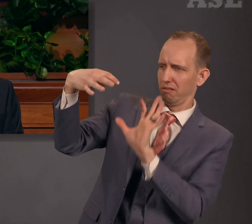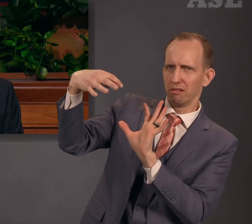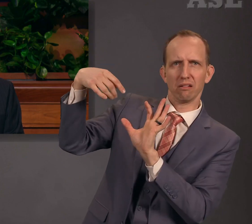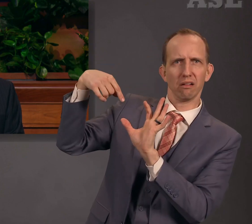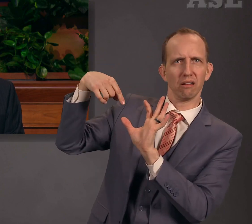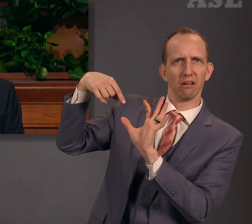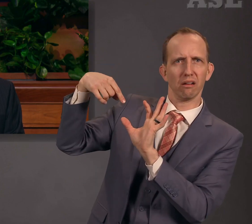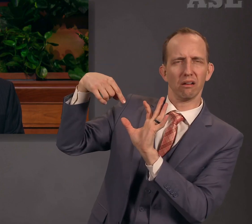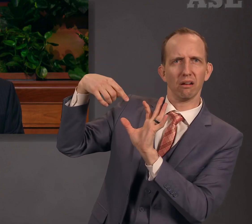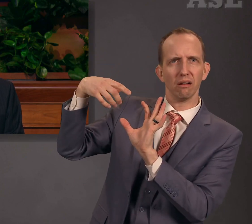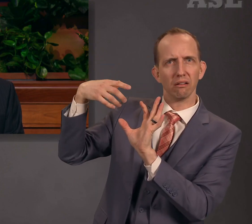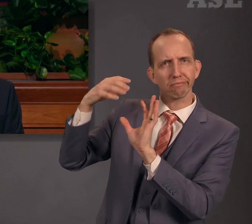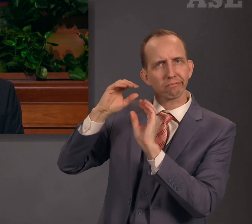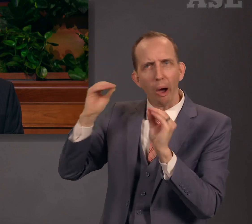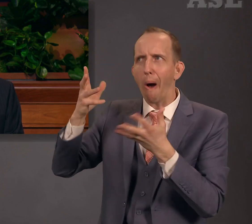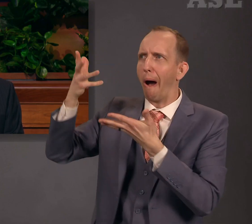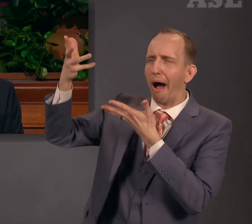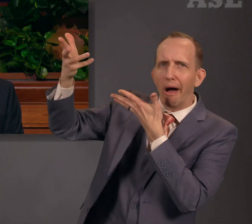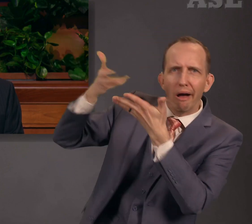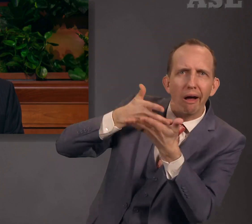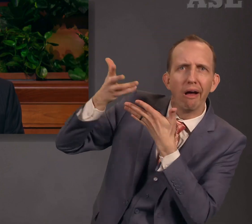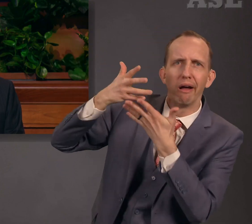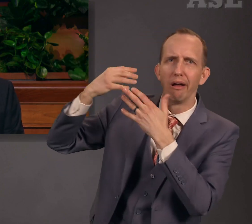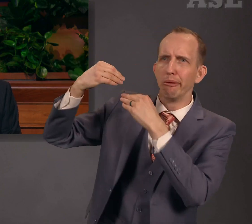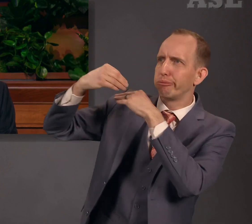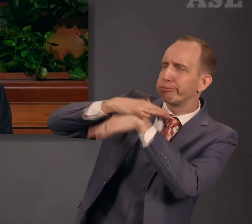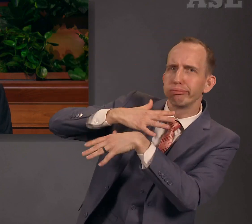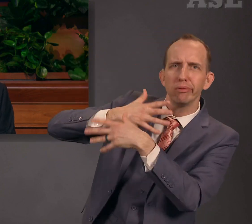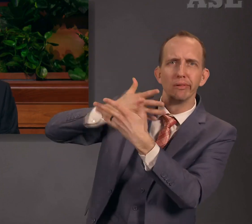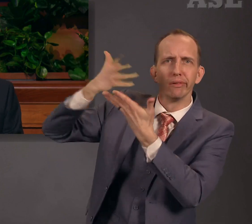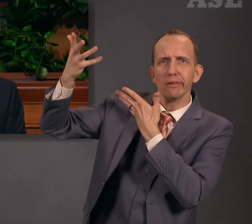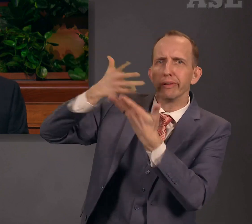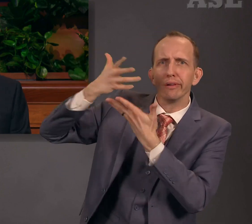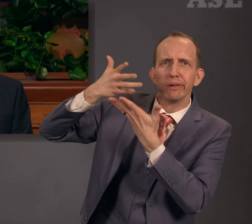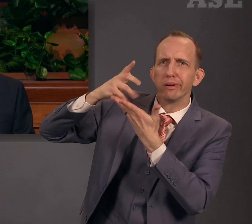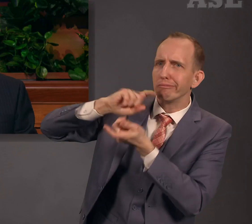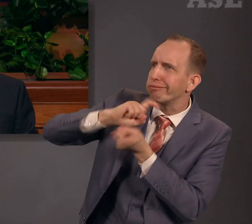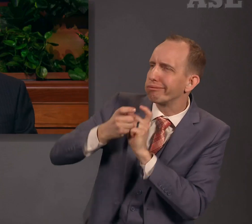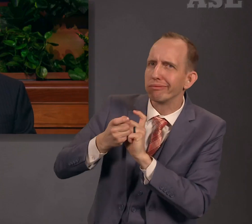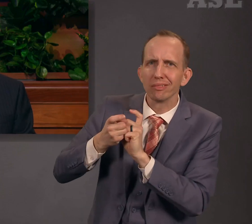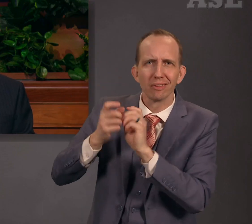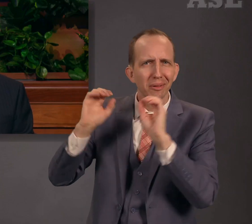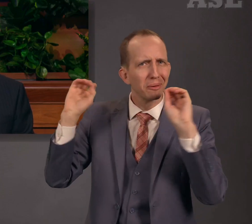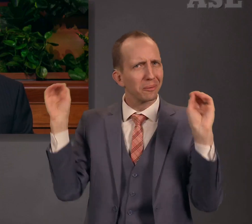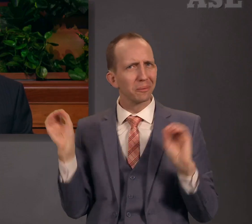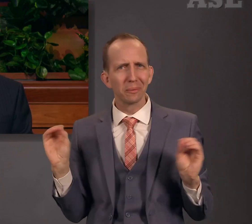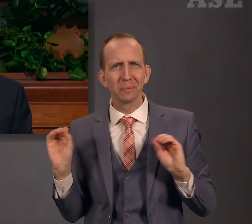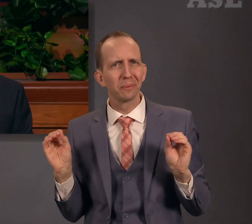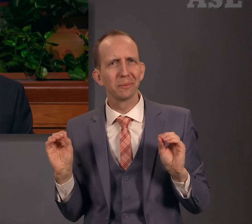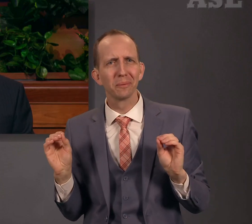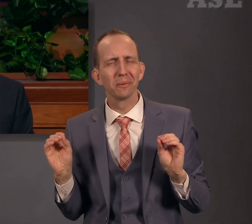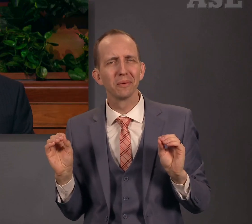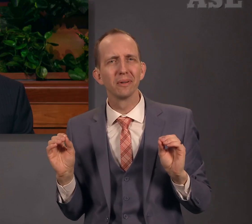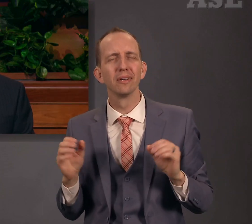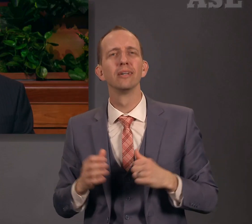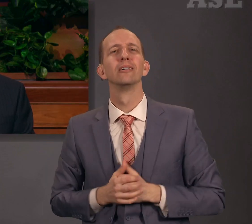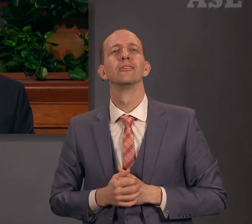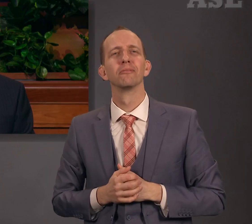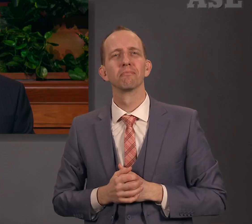in their lives. I promise that by the power of the Holy Ghost